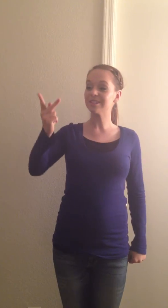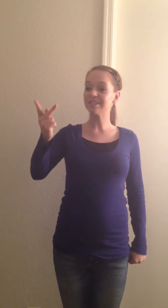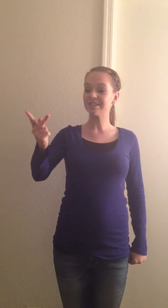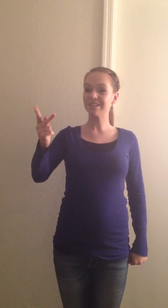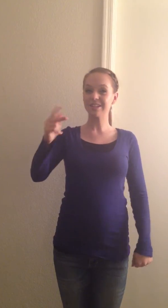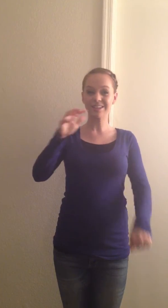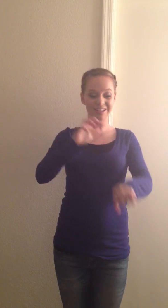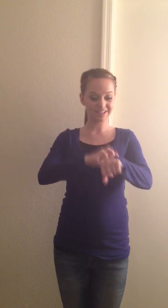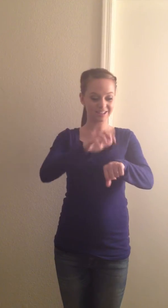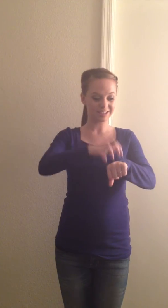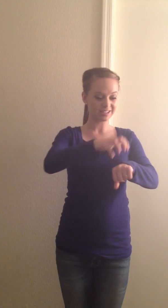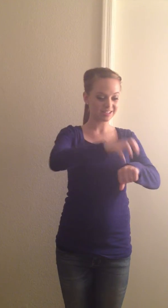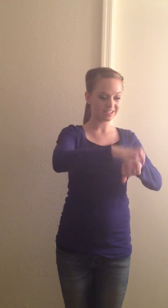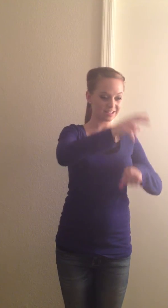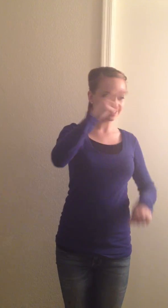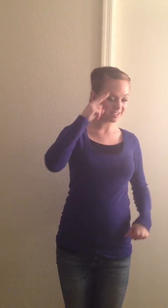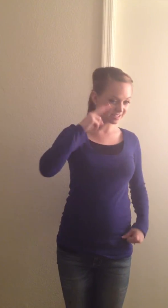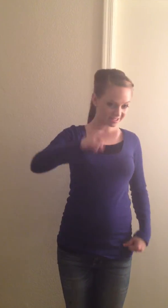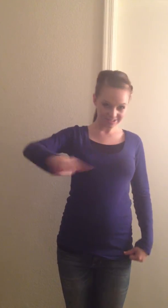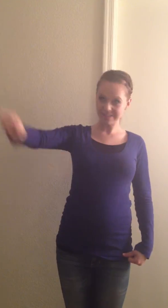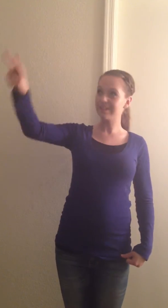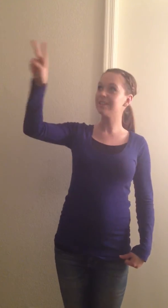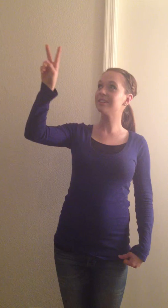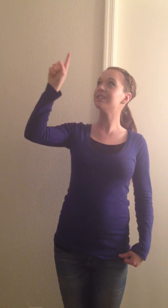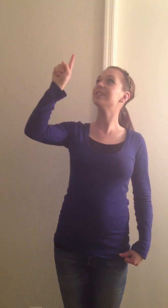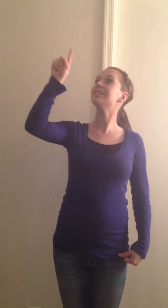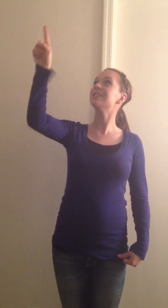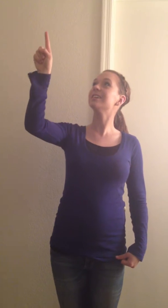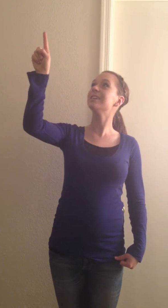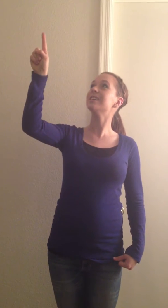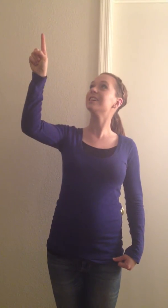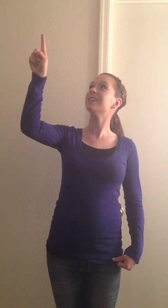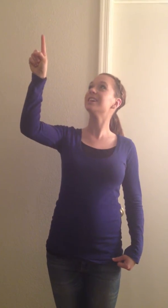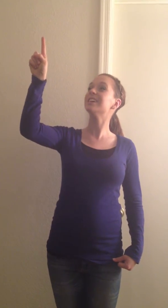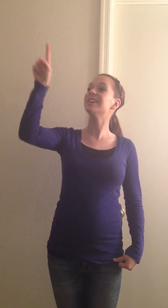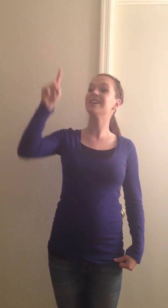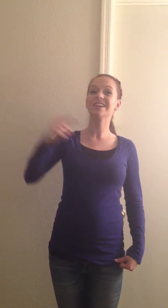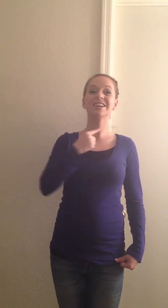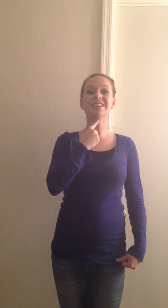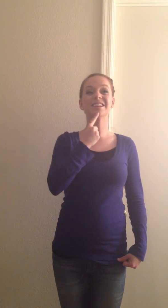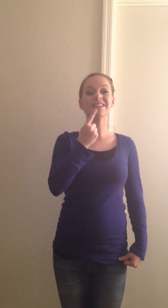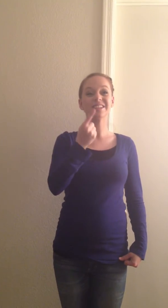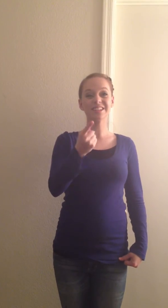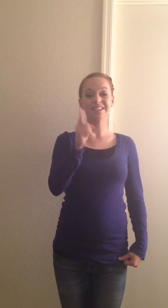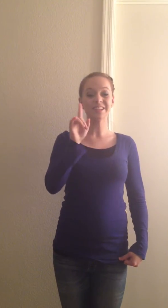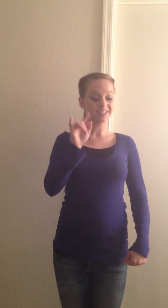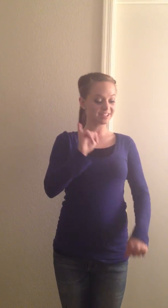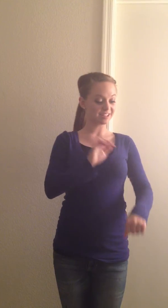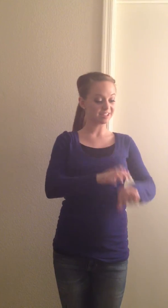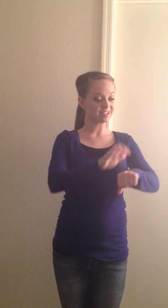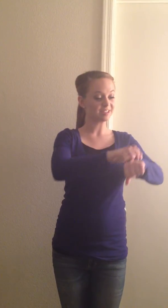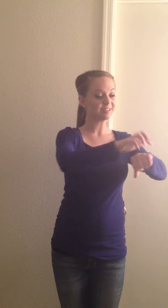saw some, oh, grapes hanging high on the vine, oh, and he said, those grapes